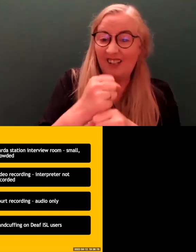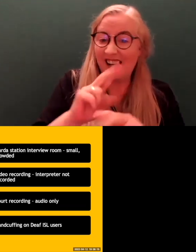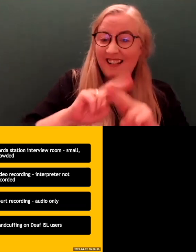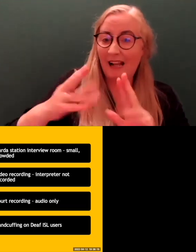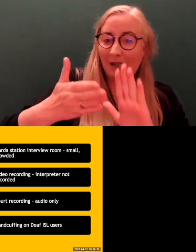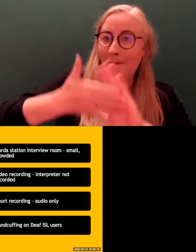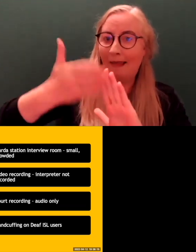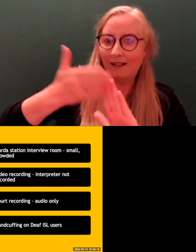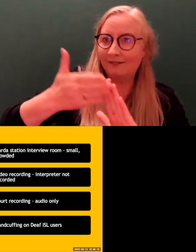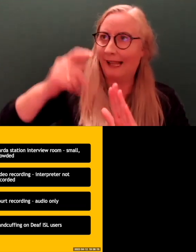mind.